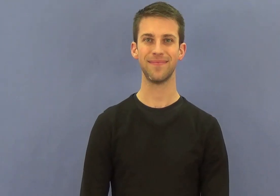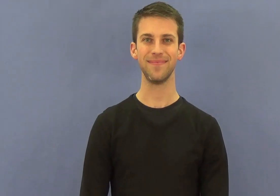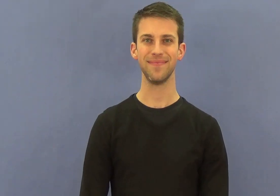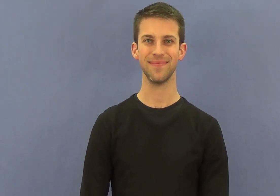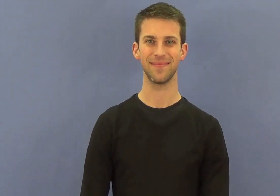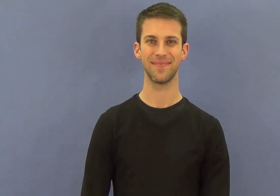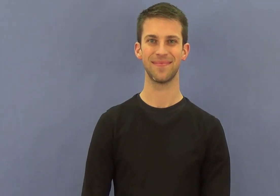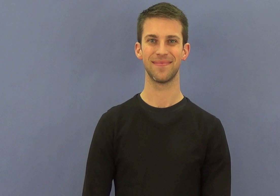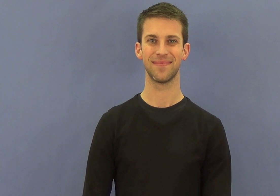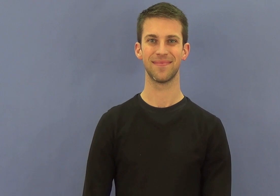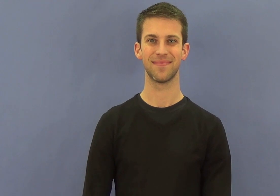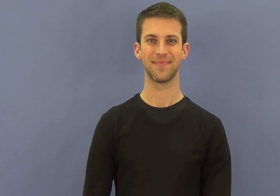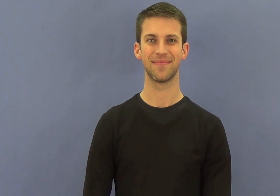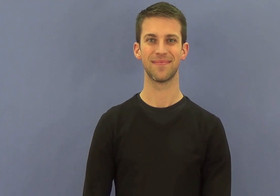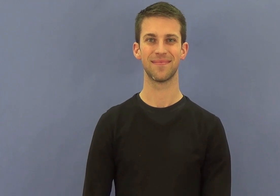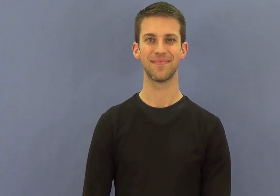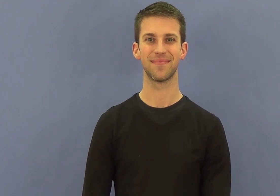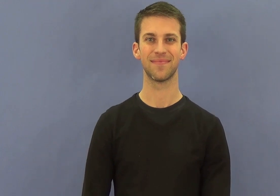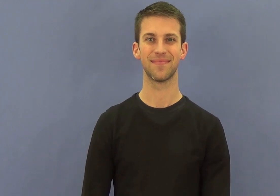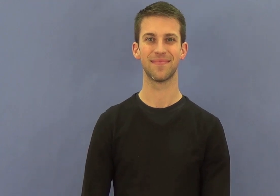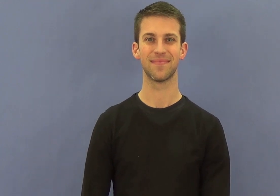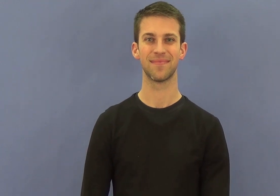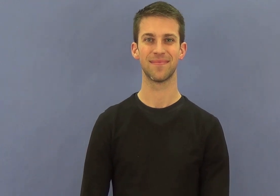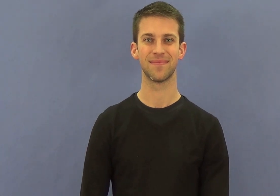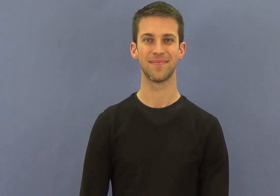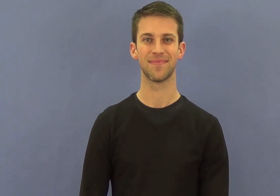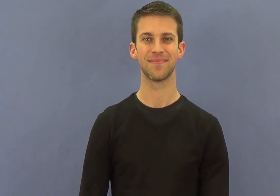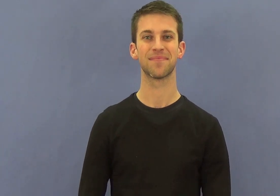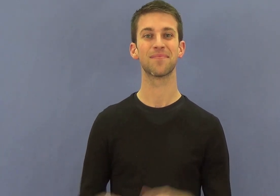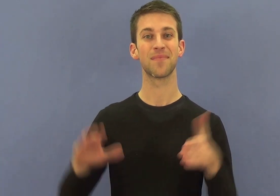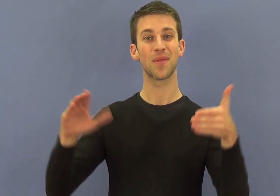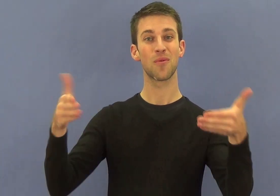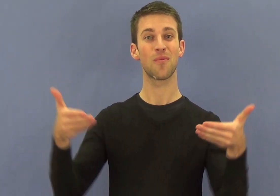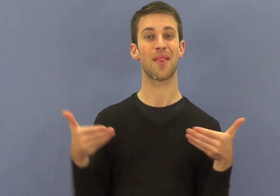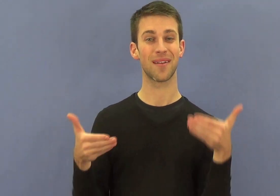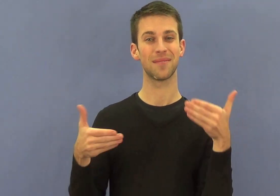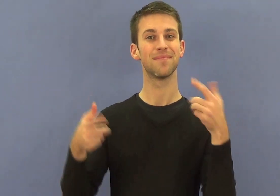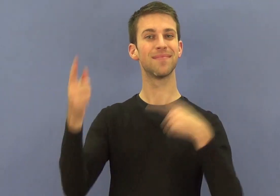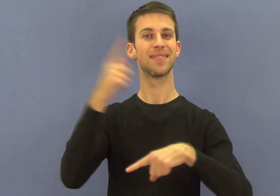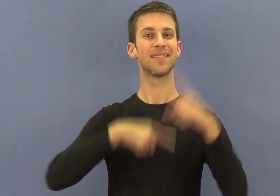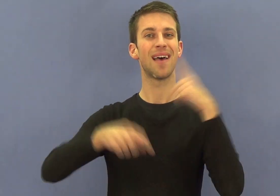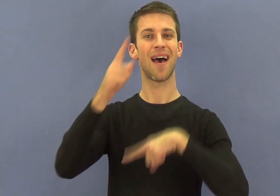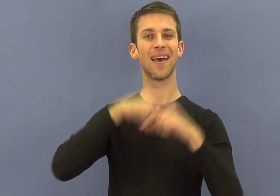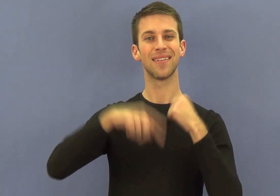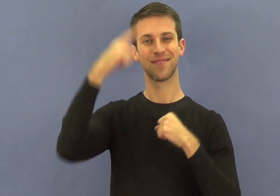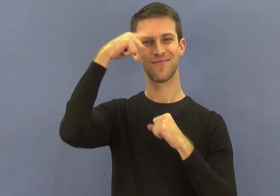Welcome to Signs for Technology, an ASL accessible resource.